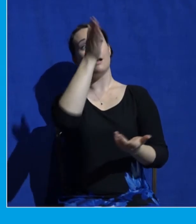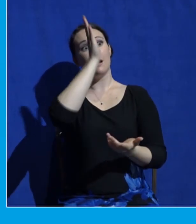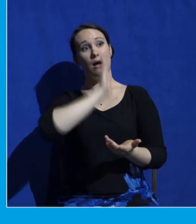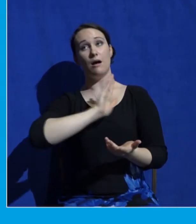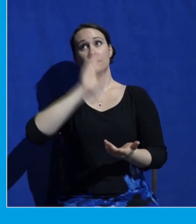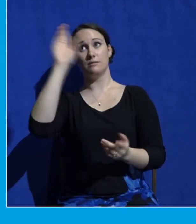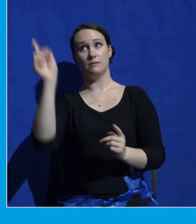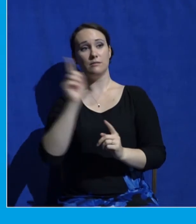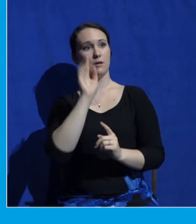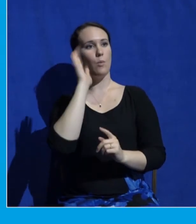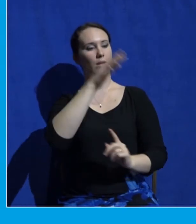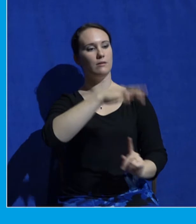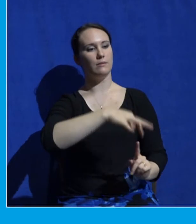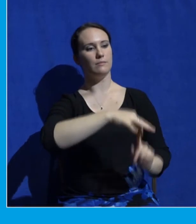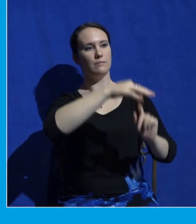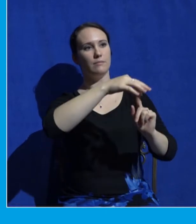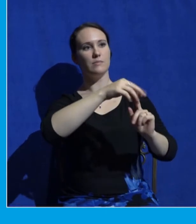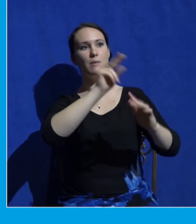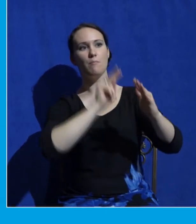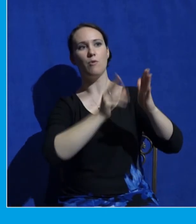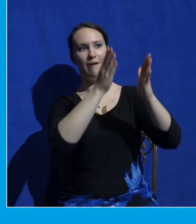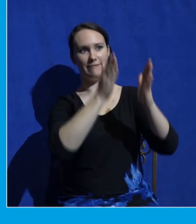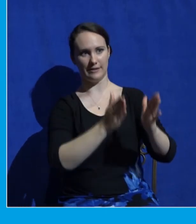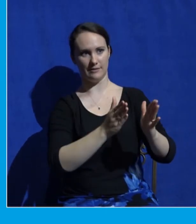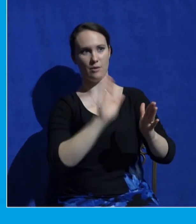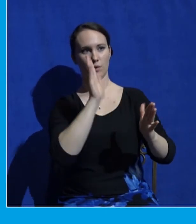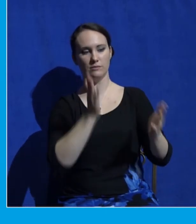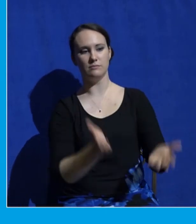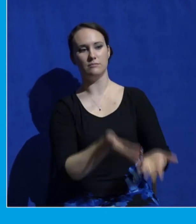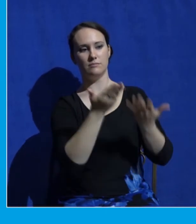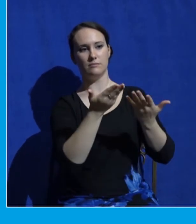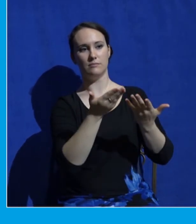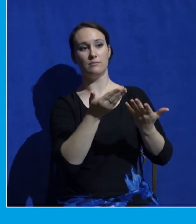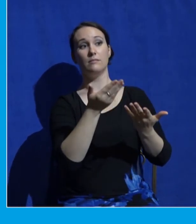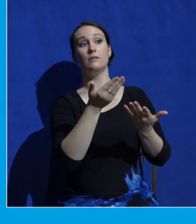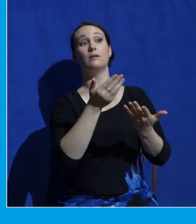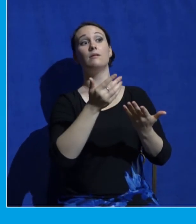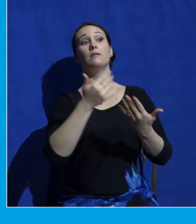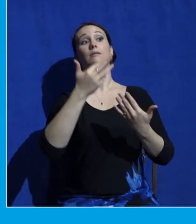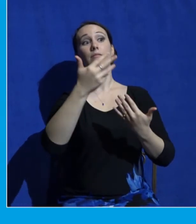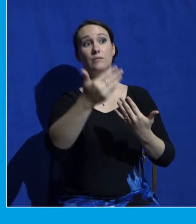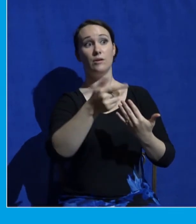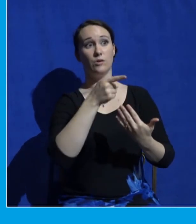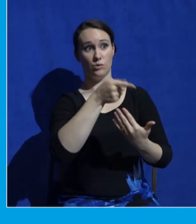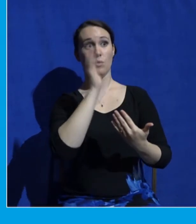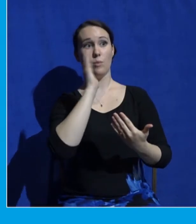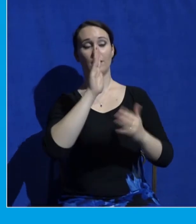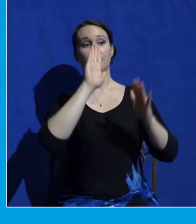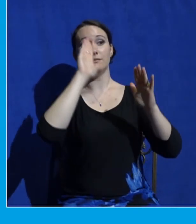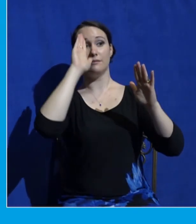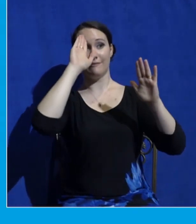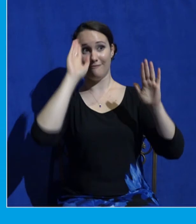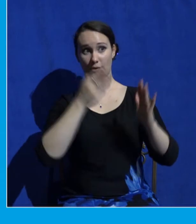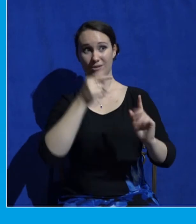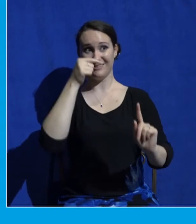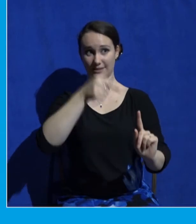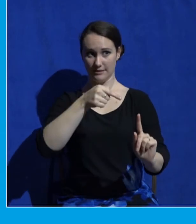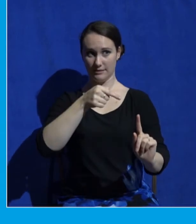It is to him you shall listen. Just as you desired of the Lord your God at Horeb on that